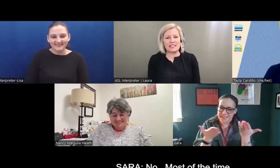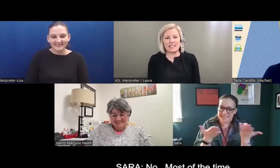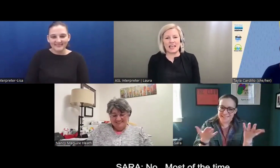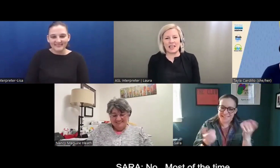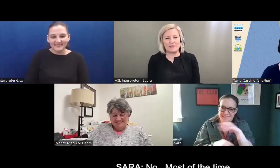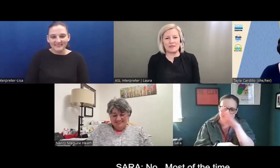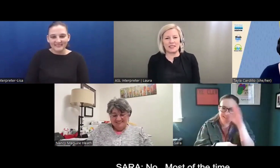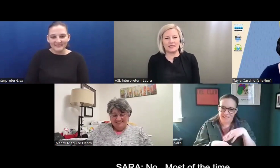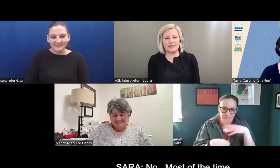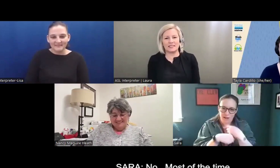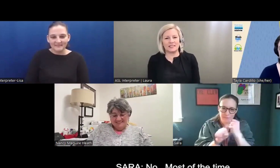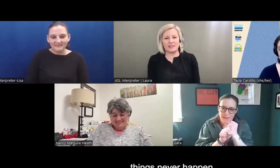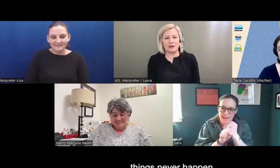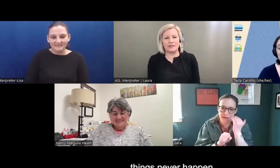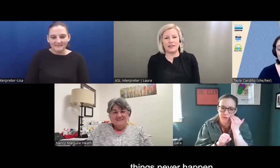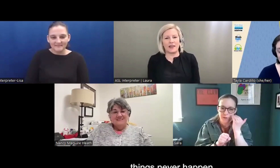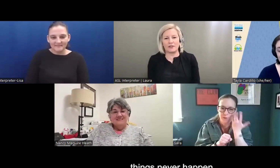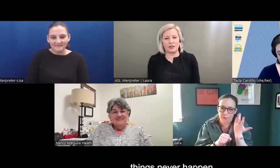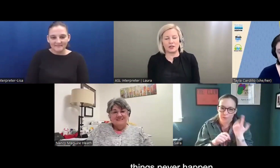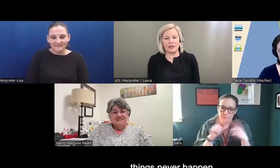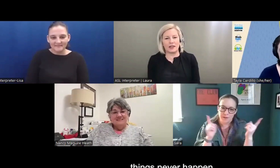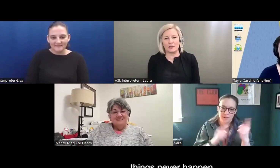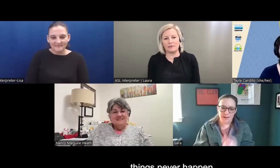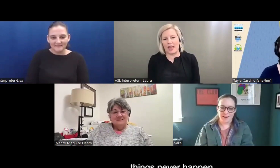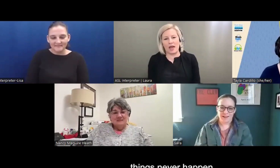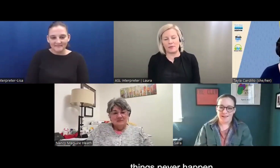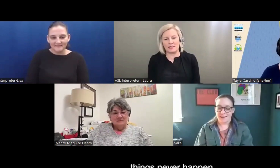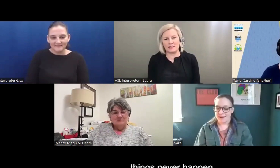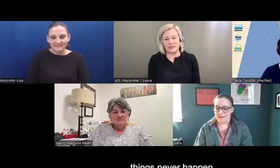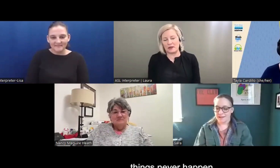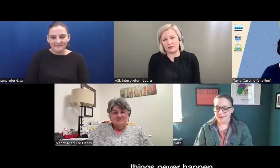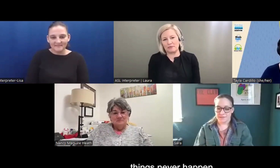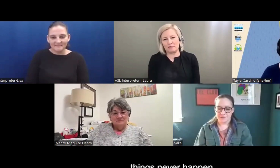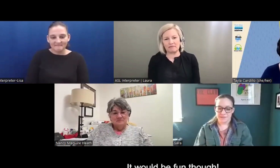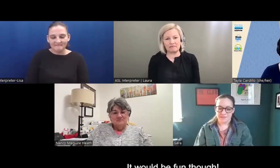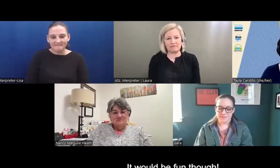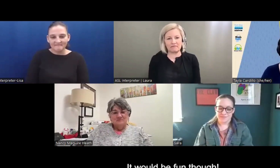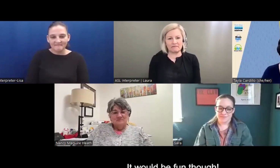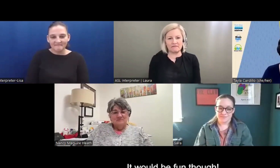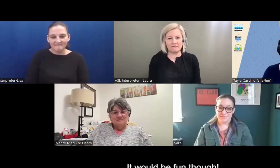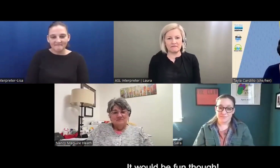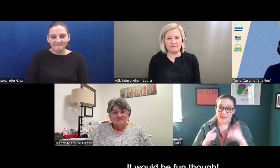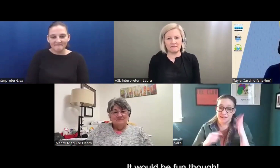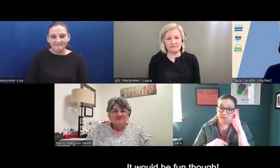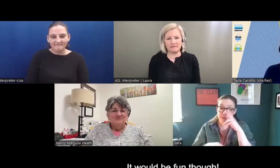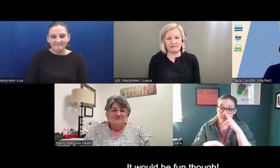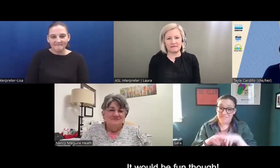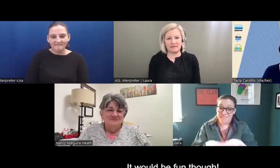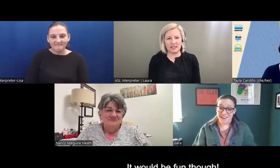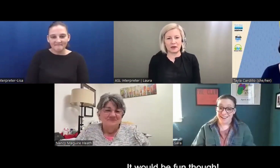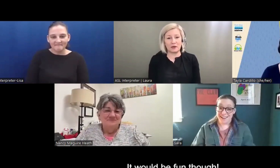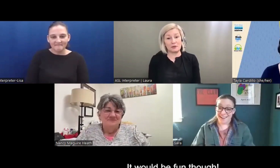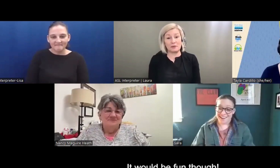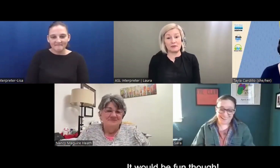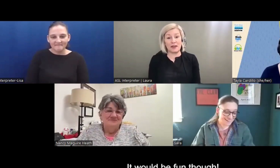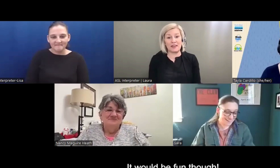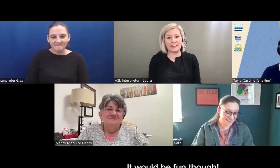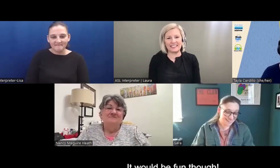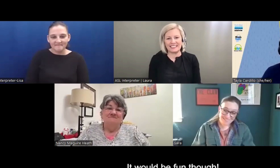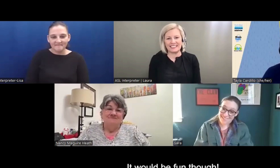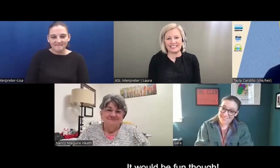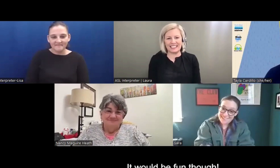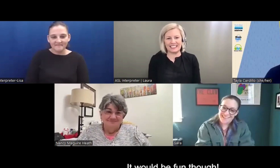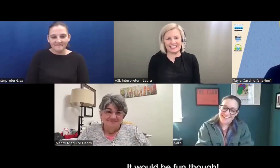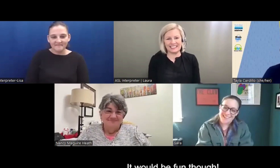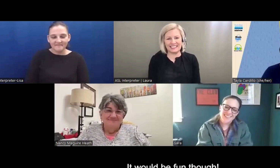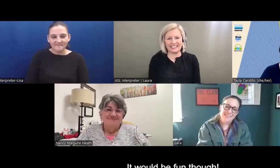Most of the time things, you know, never, um, happen. So yeah, it would be fun though.